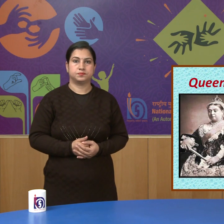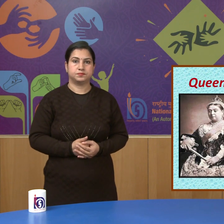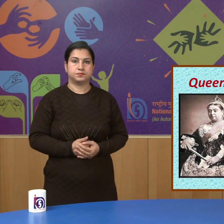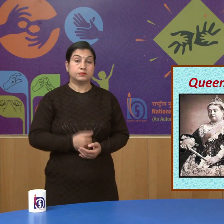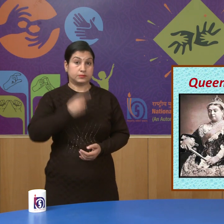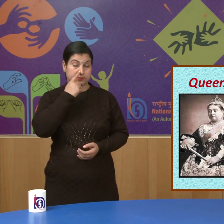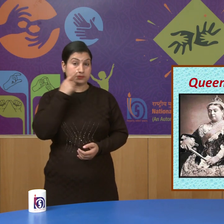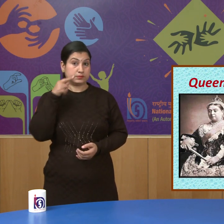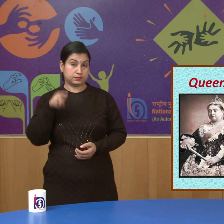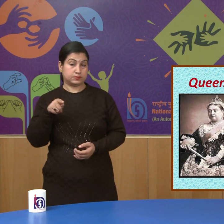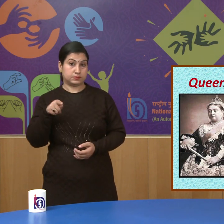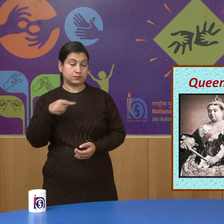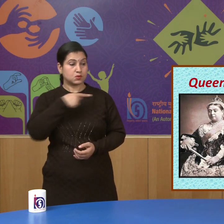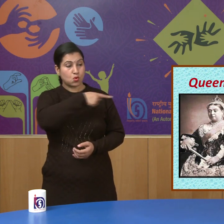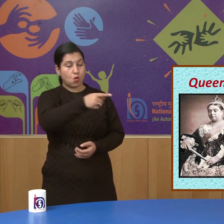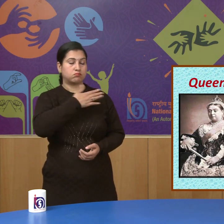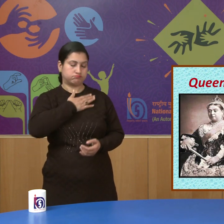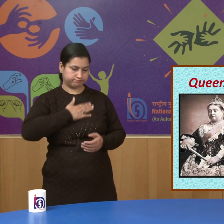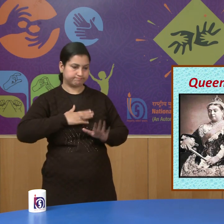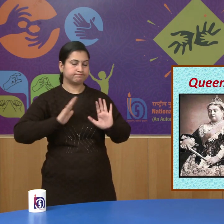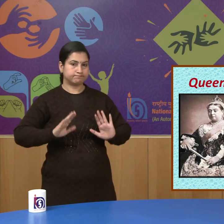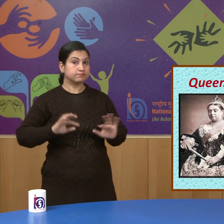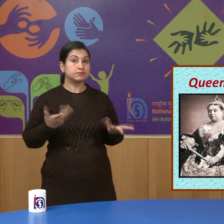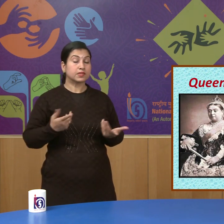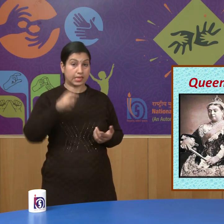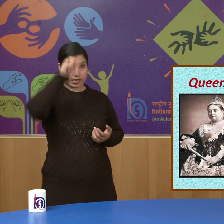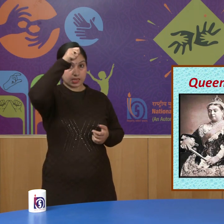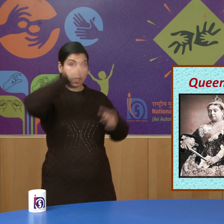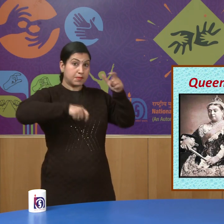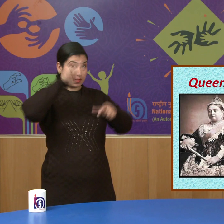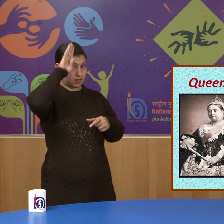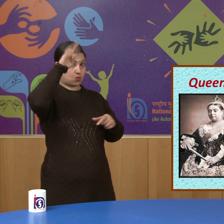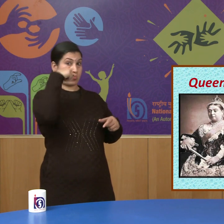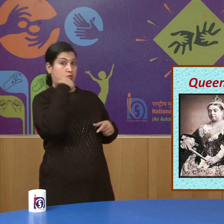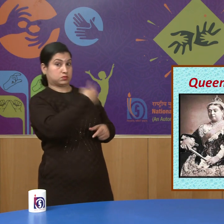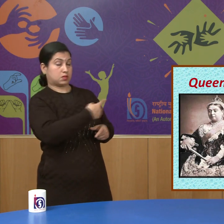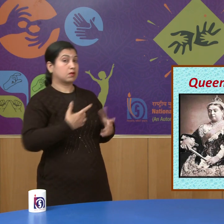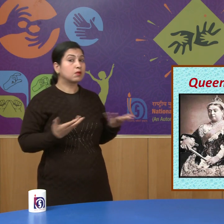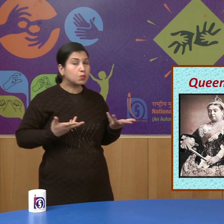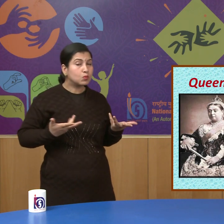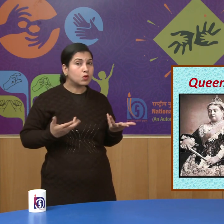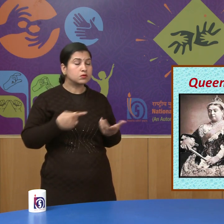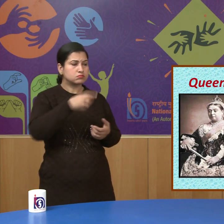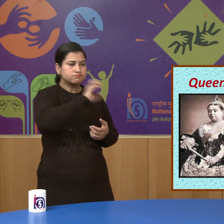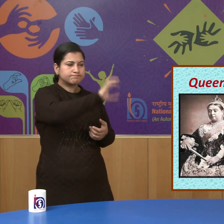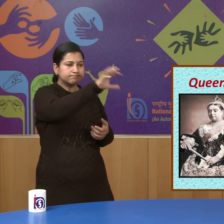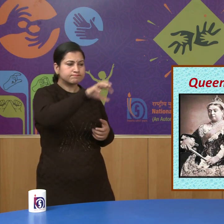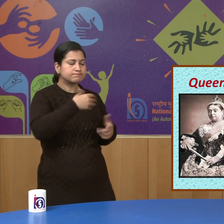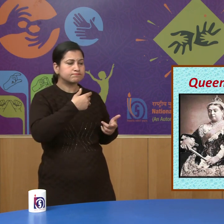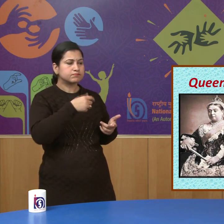she assured the Indian rulers that their states will not be